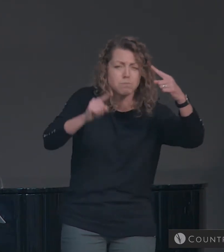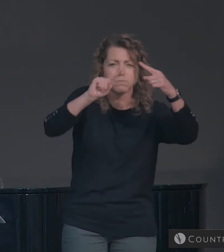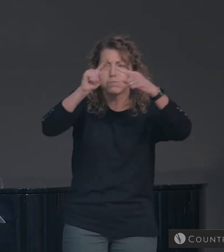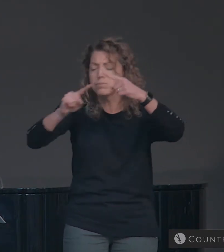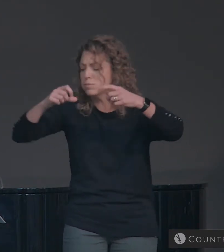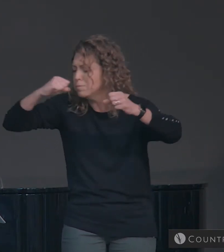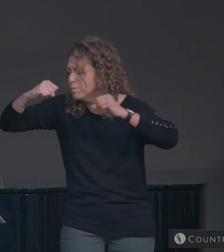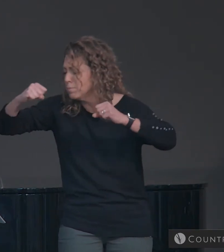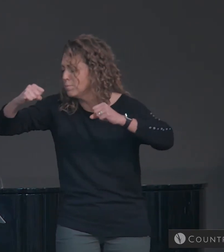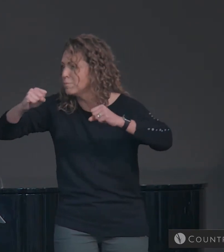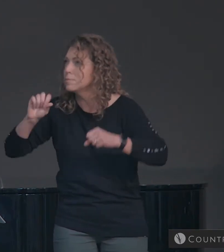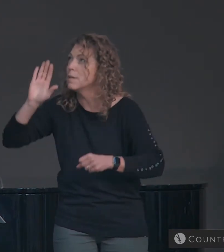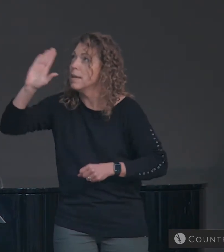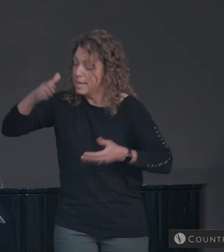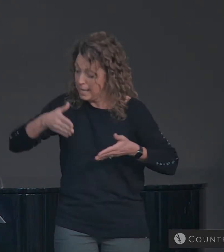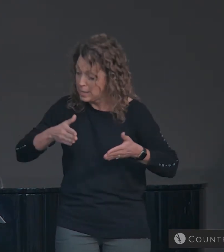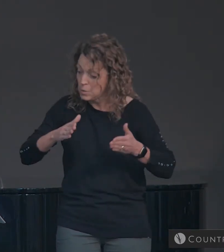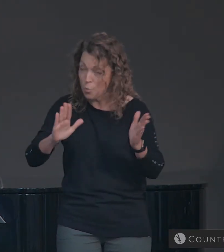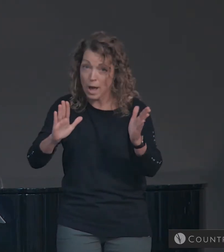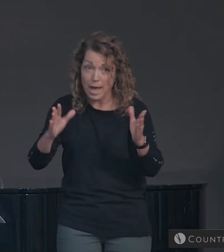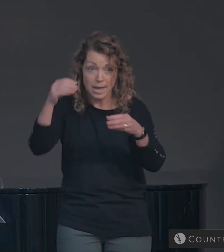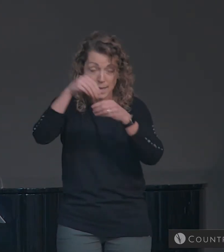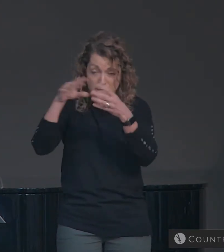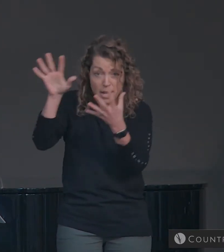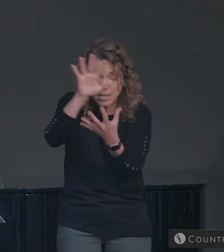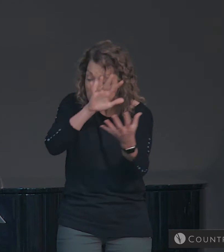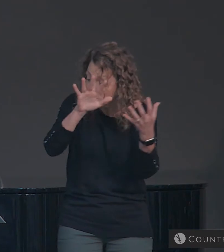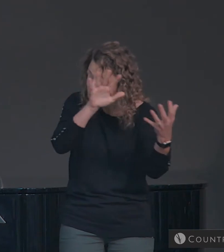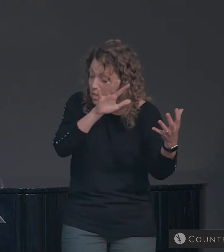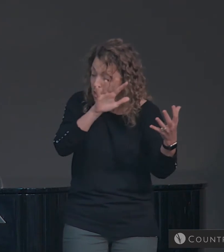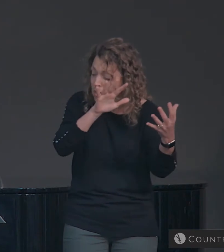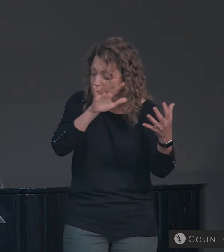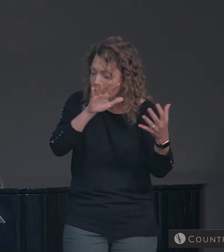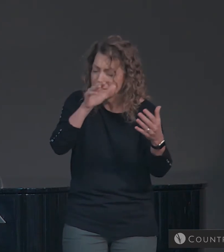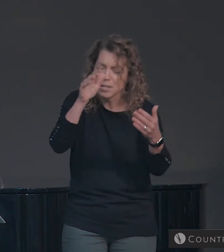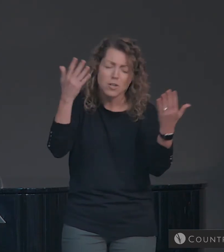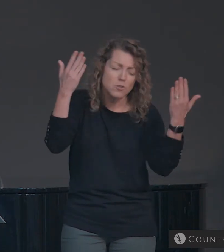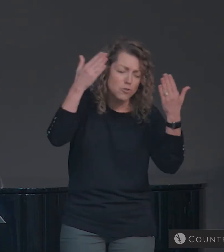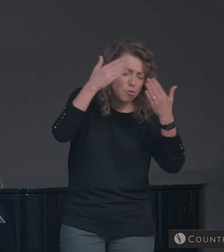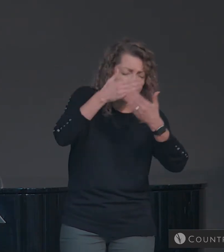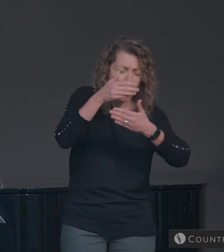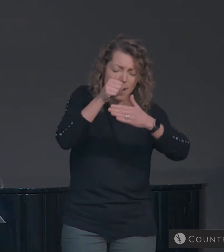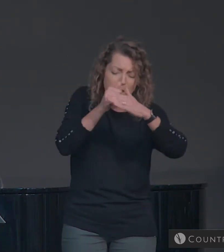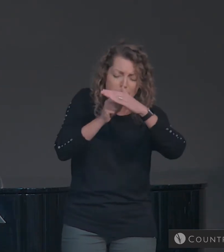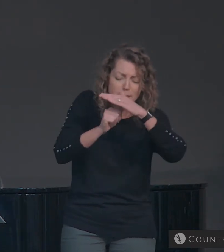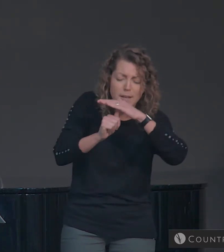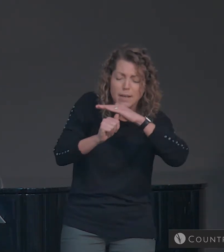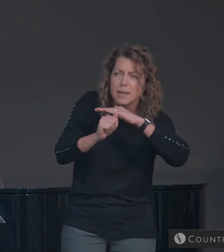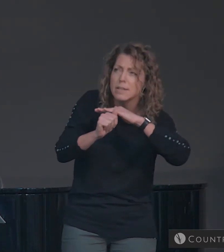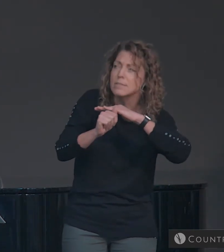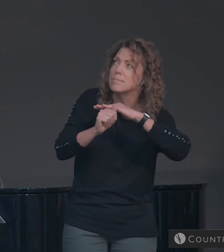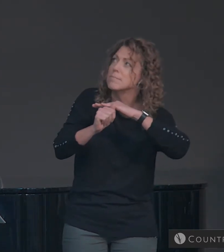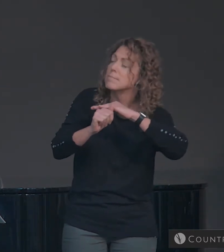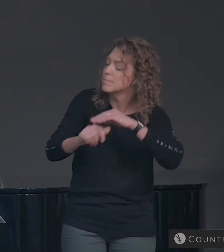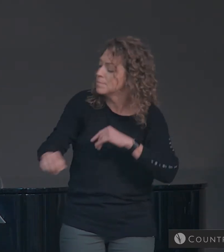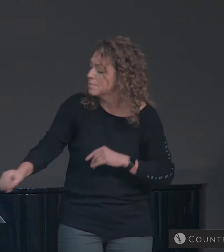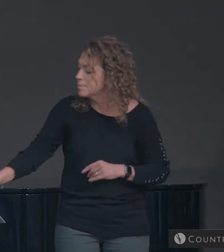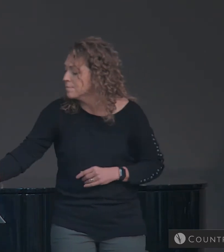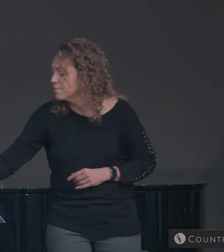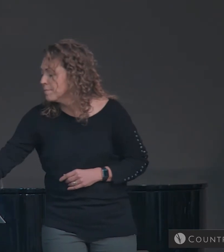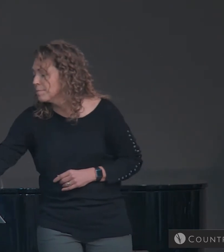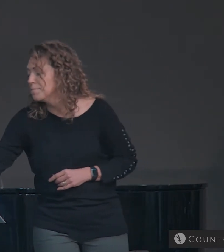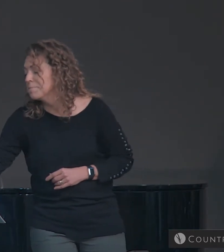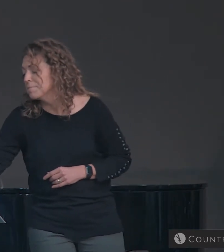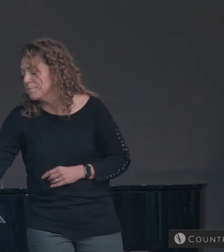thunderclouds form And dark is his path on the wings of the storm